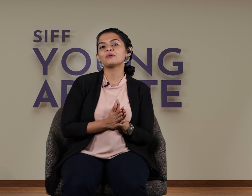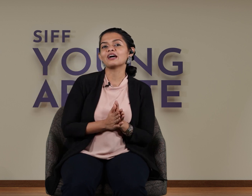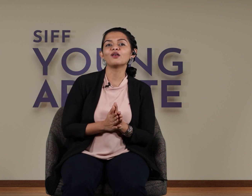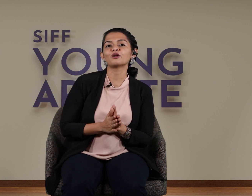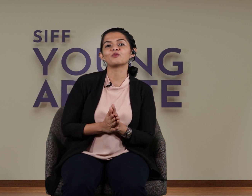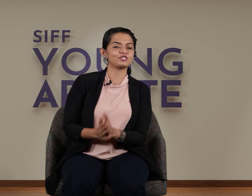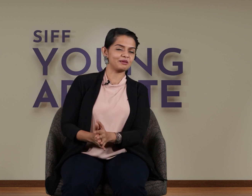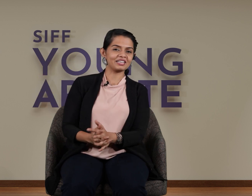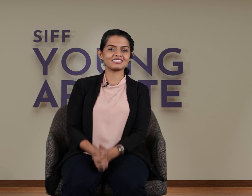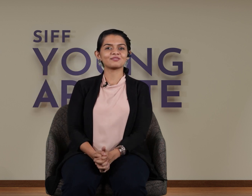be a lot more seamless